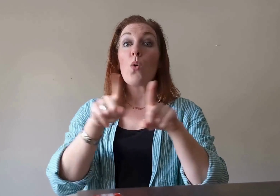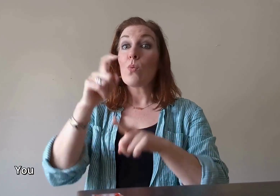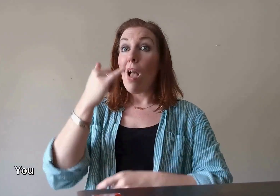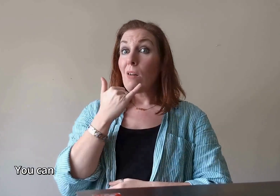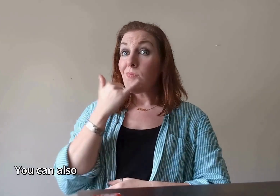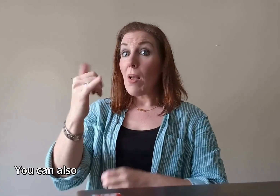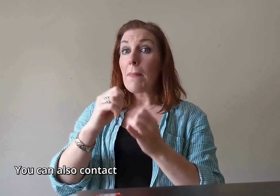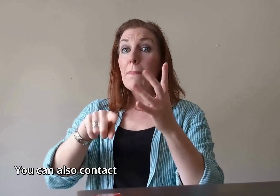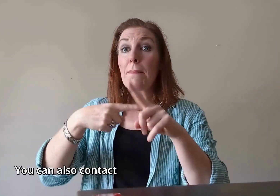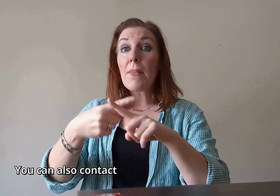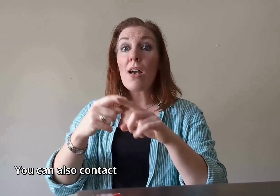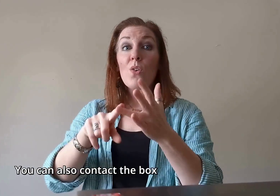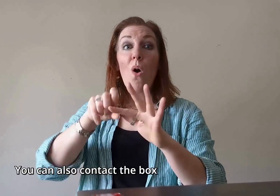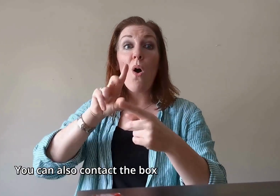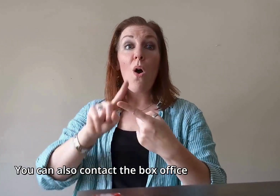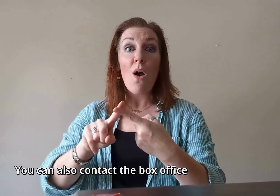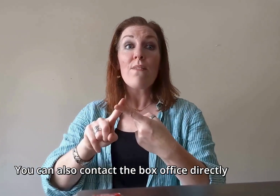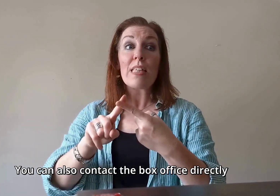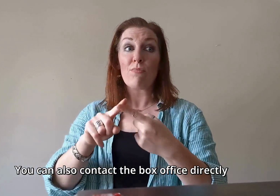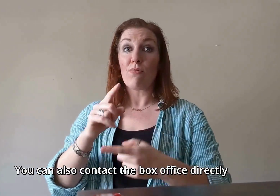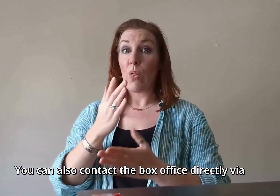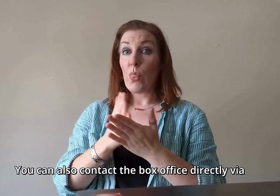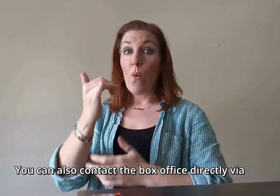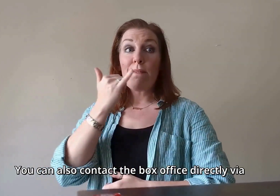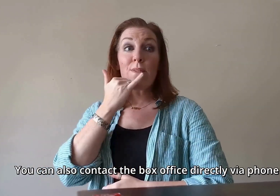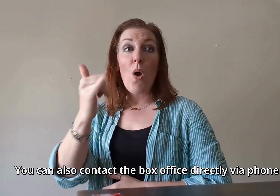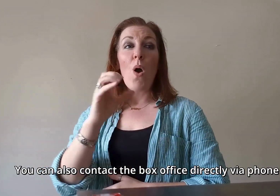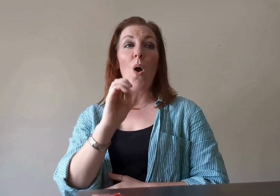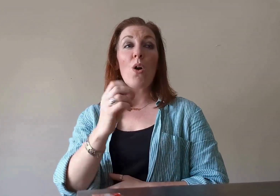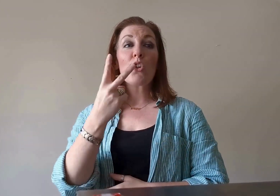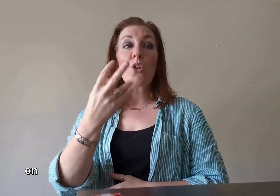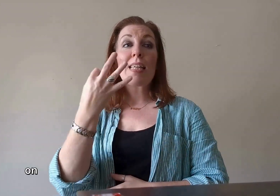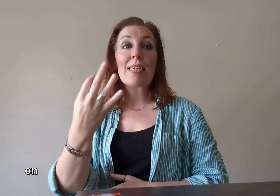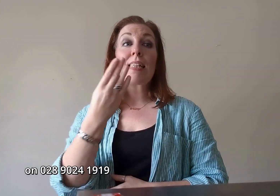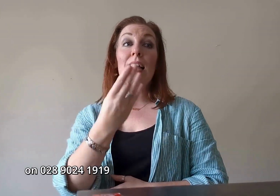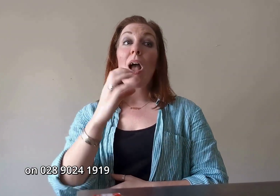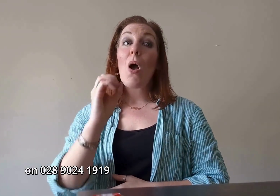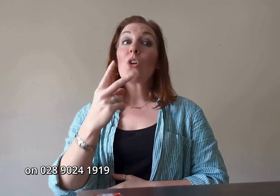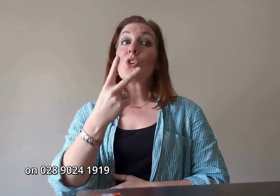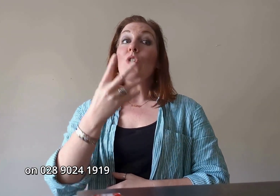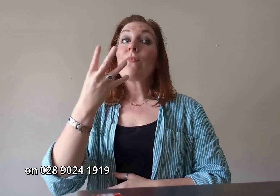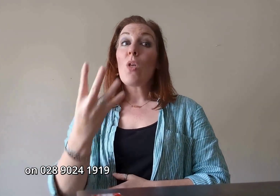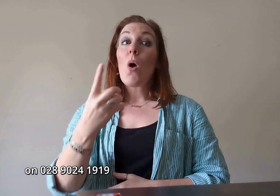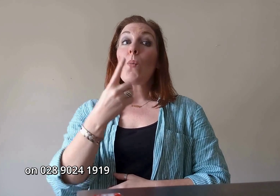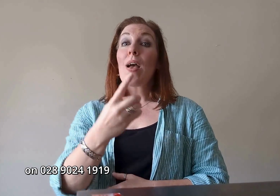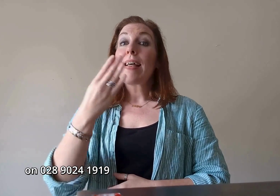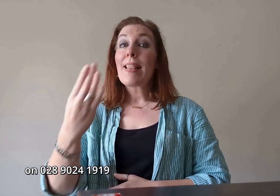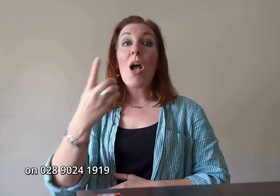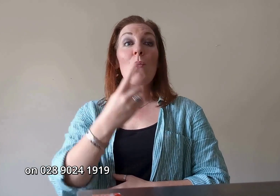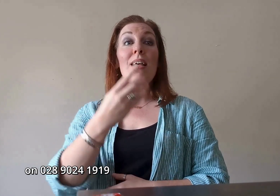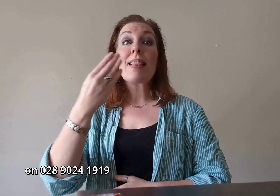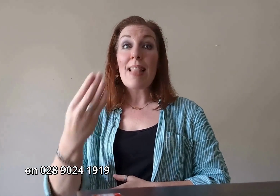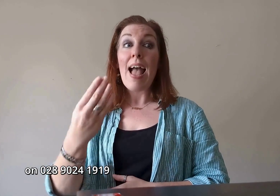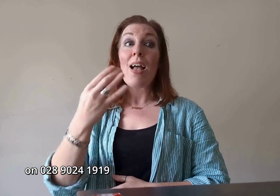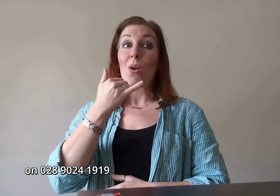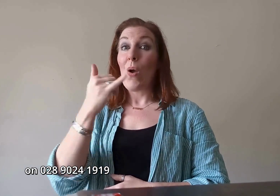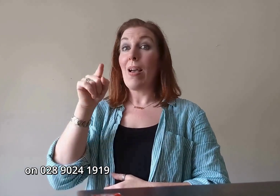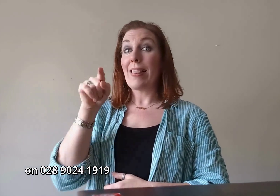You can also contact the box office directly via phone on 028 90 24 19 19